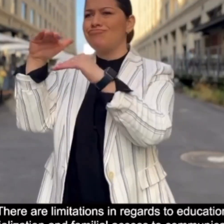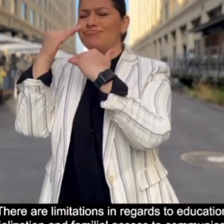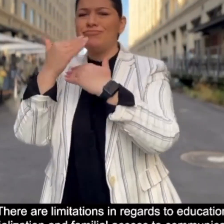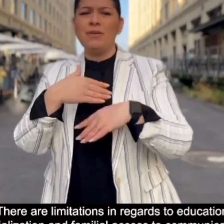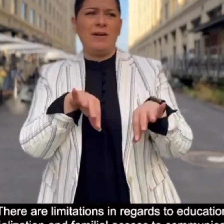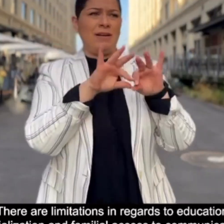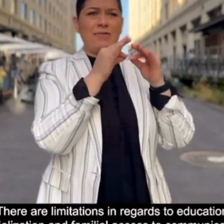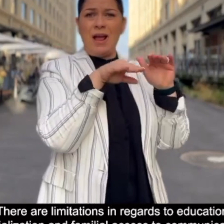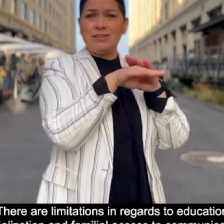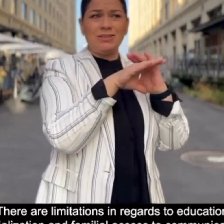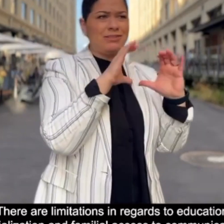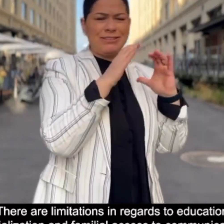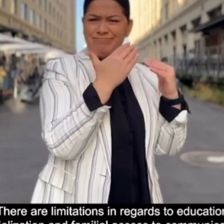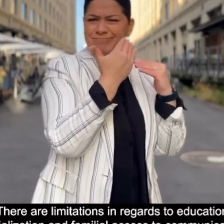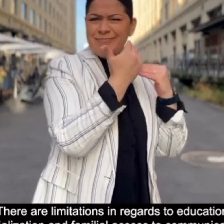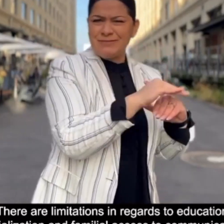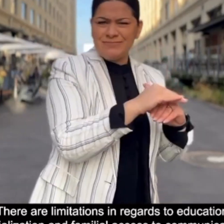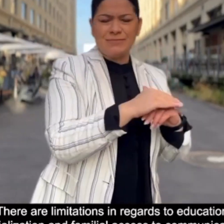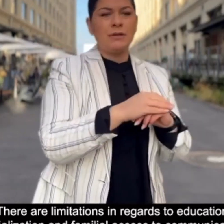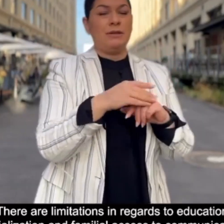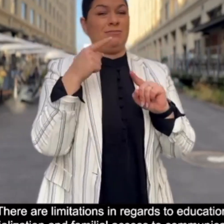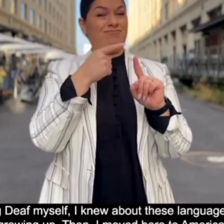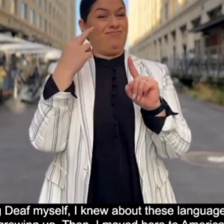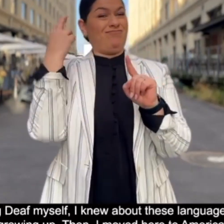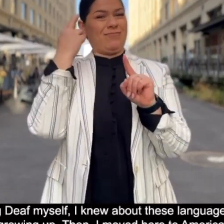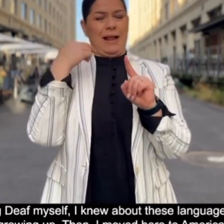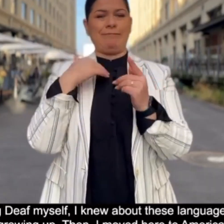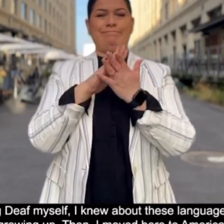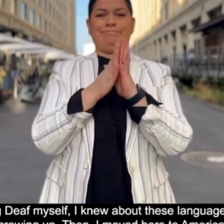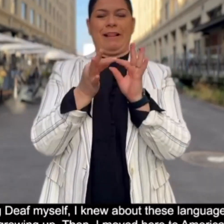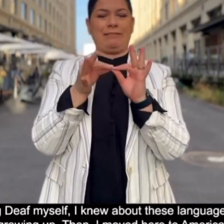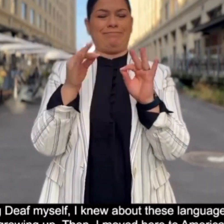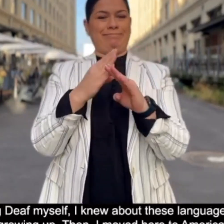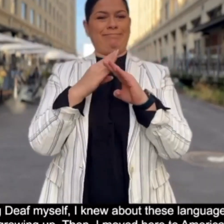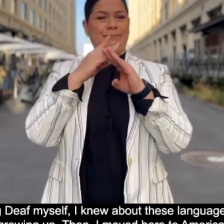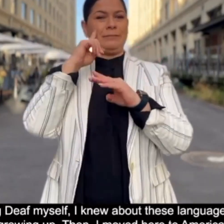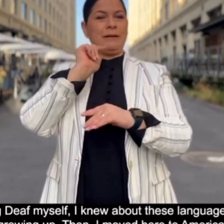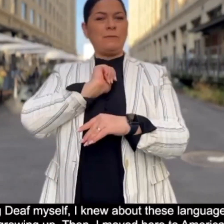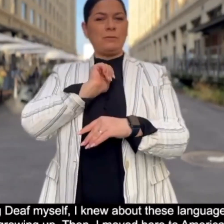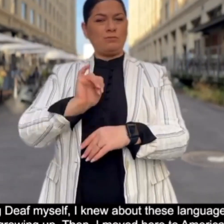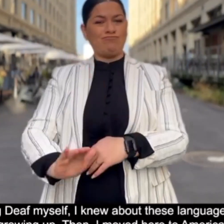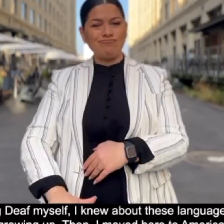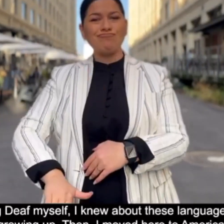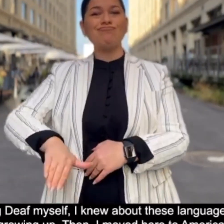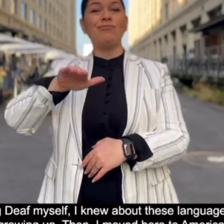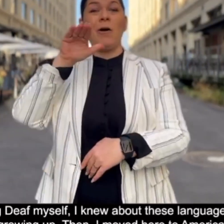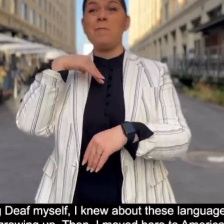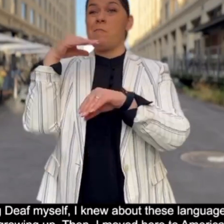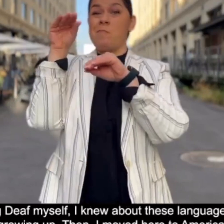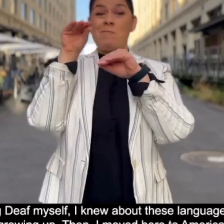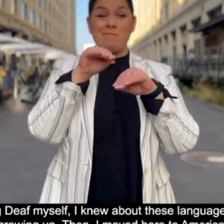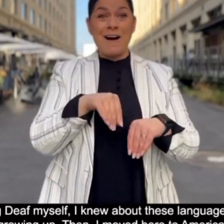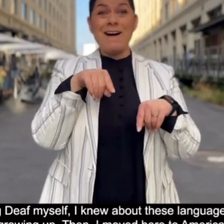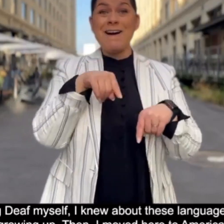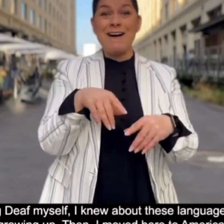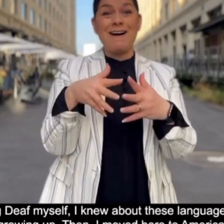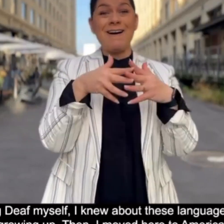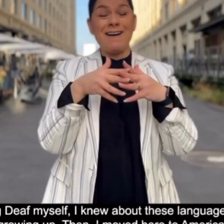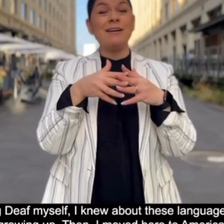socialization, and familial access to communication. Being deaf myself, I knew about these language barriers growing up. Then, I moved